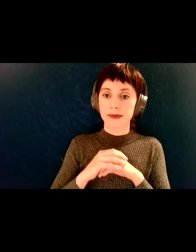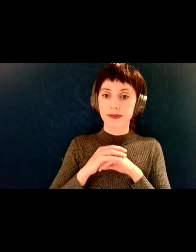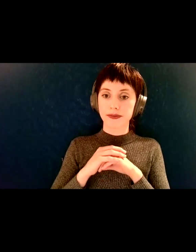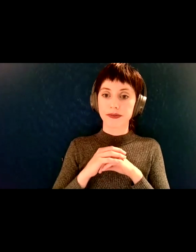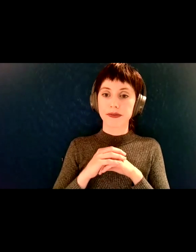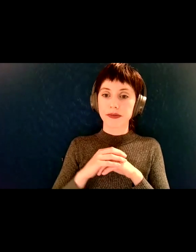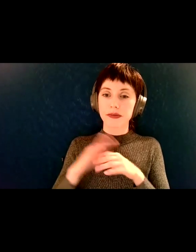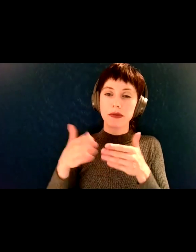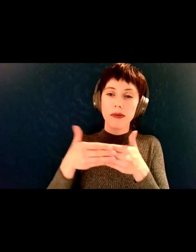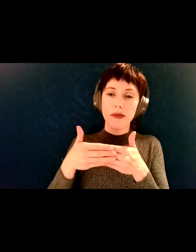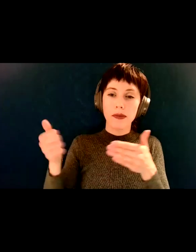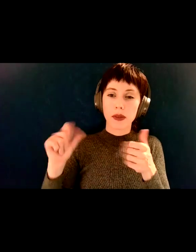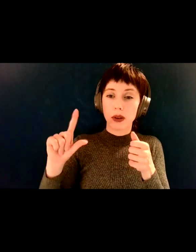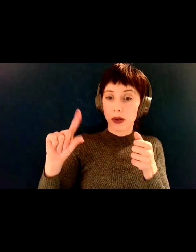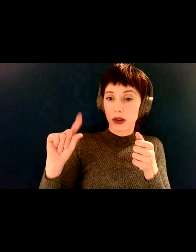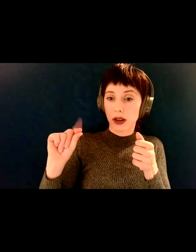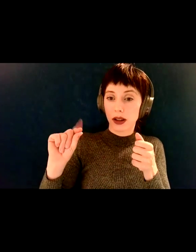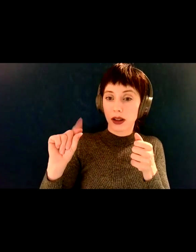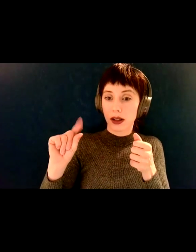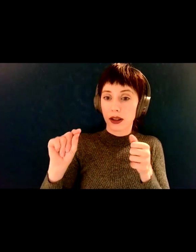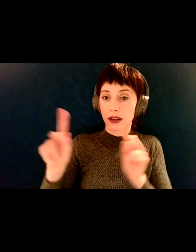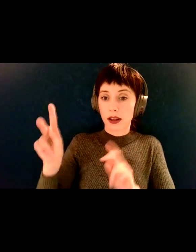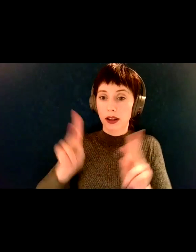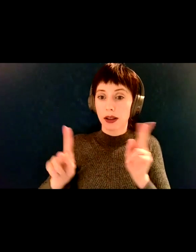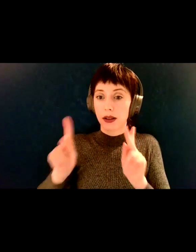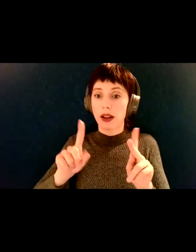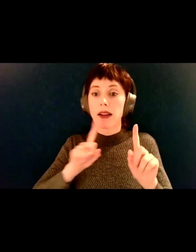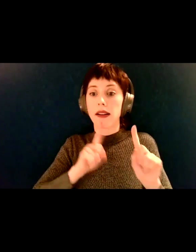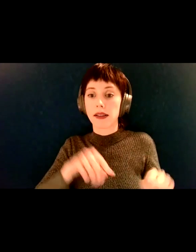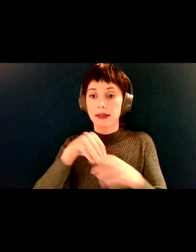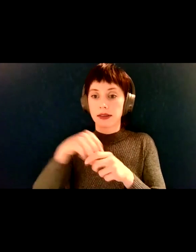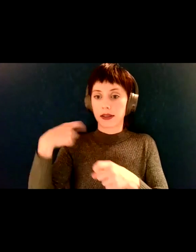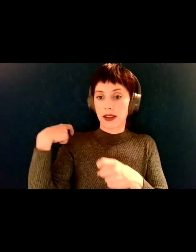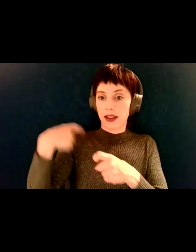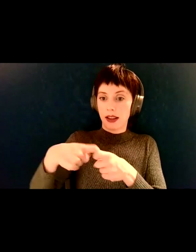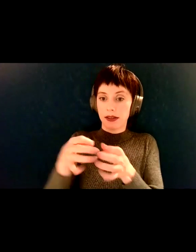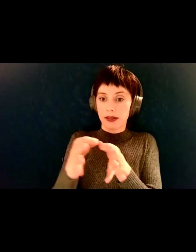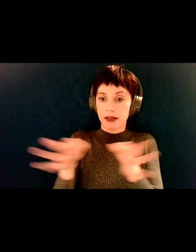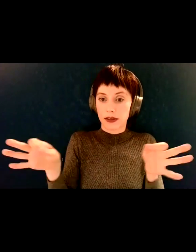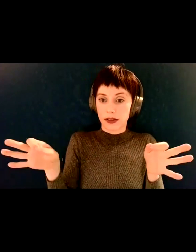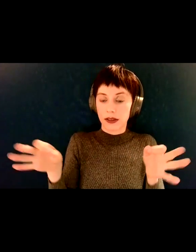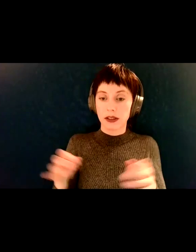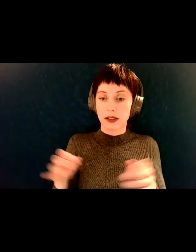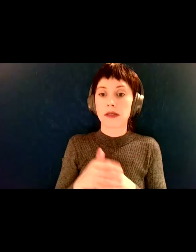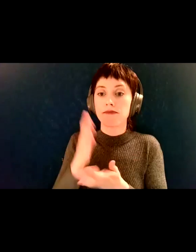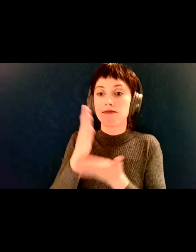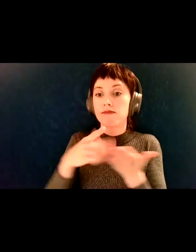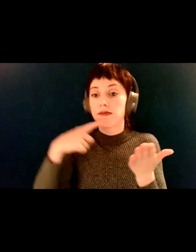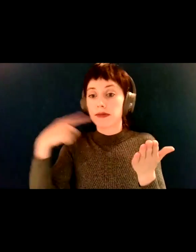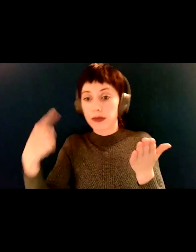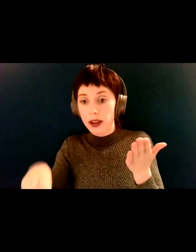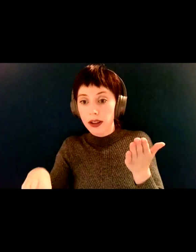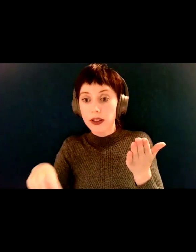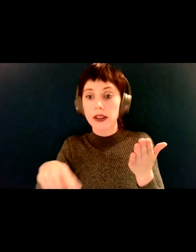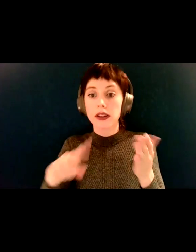almost 20 Spanish speaking surveys completed. Some Russian. Some Yeah. So, yeah,